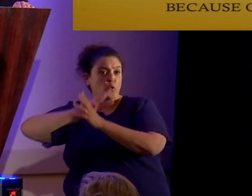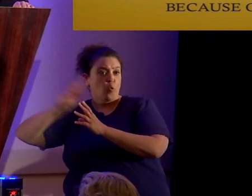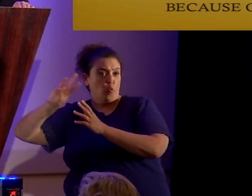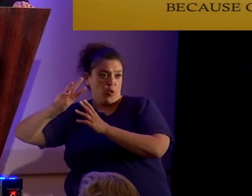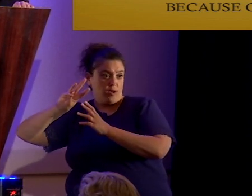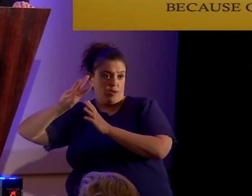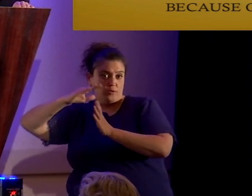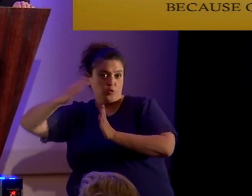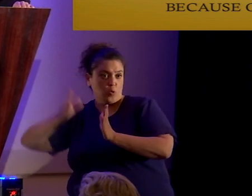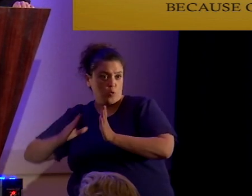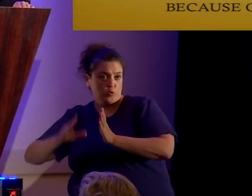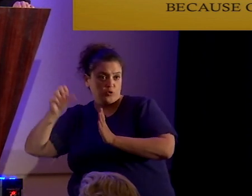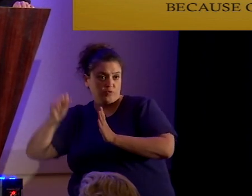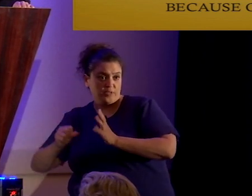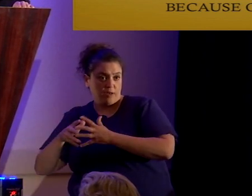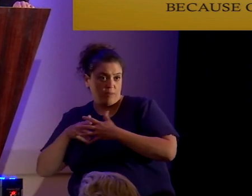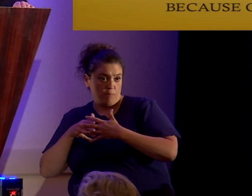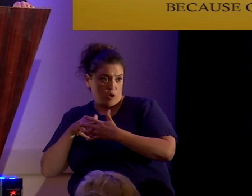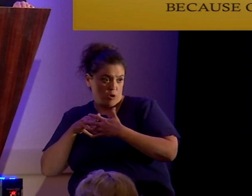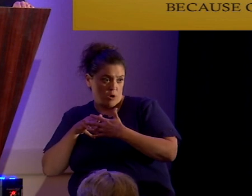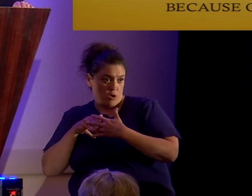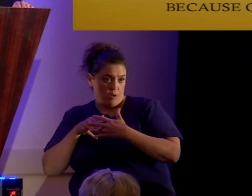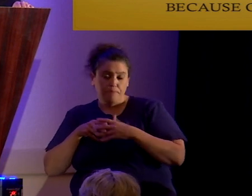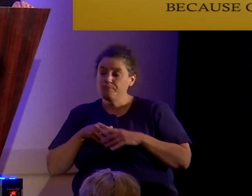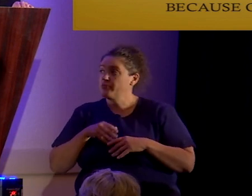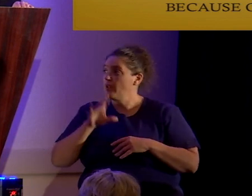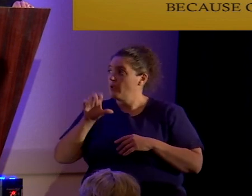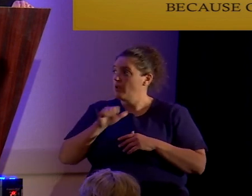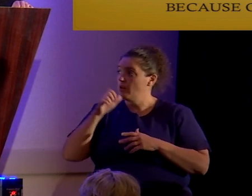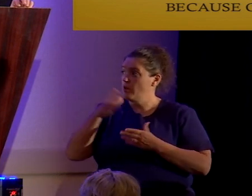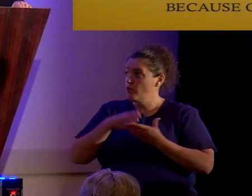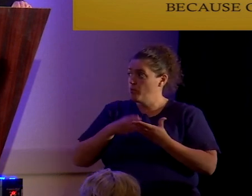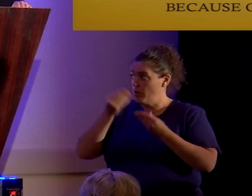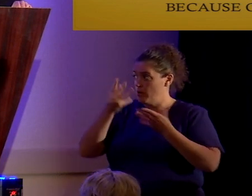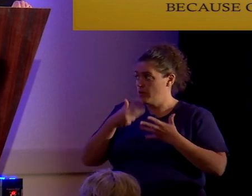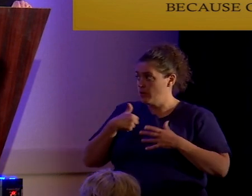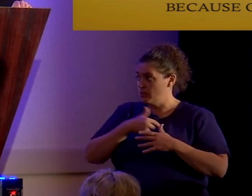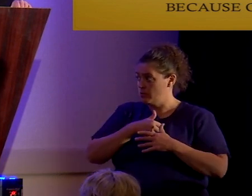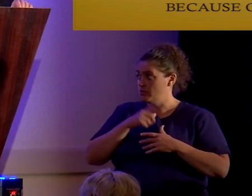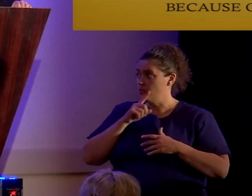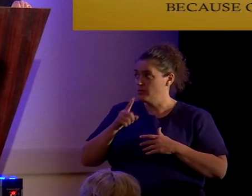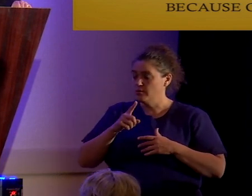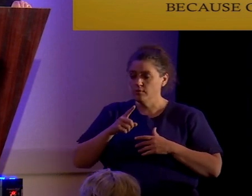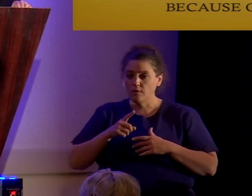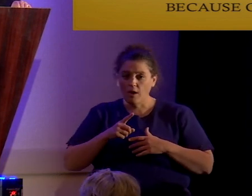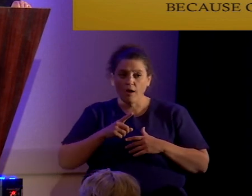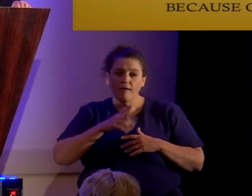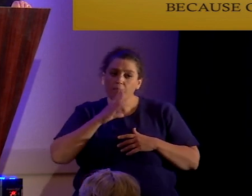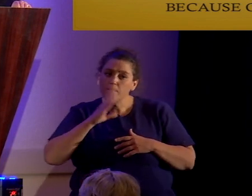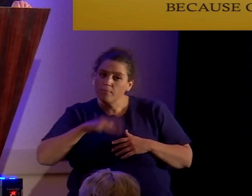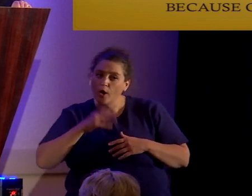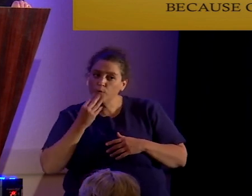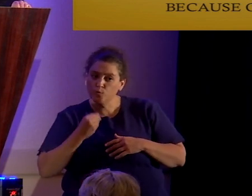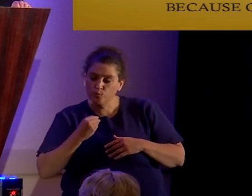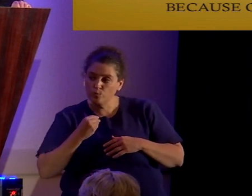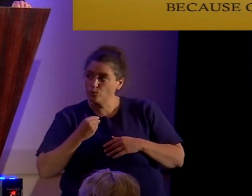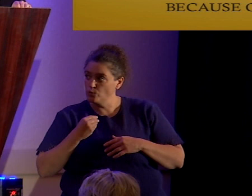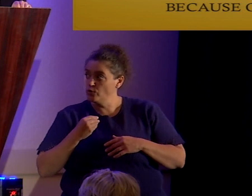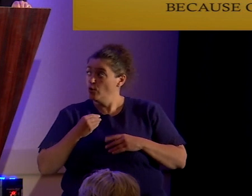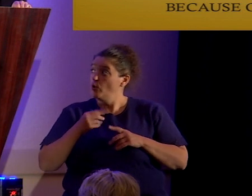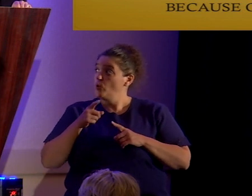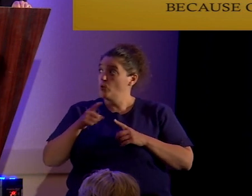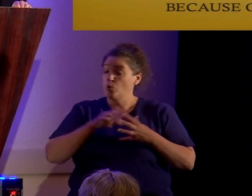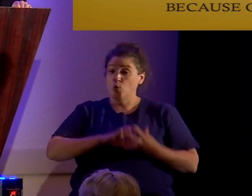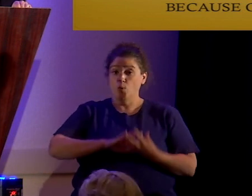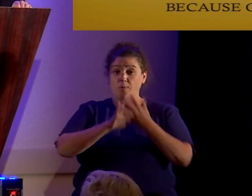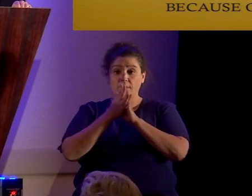America. Another part of it tells us of naughty Jews who were turned